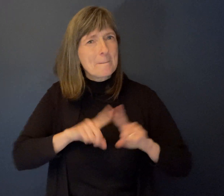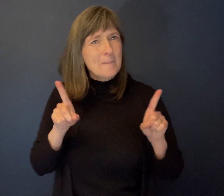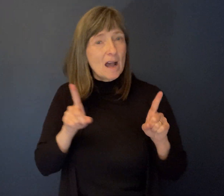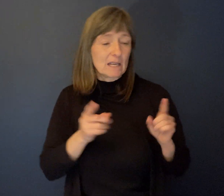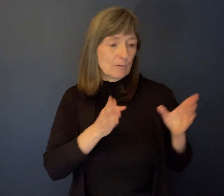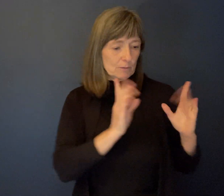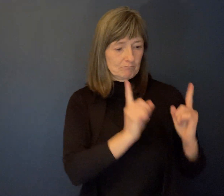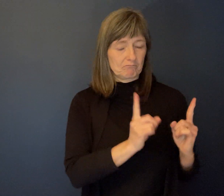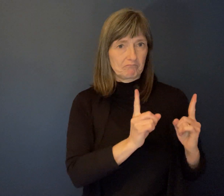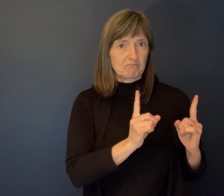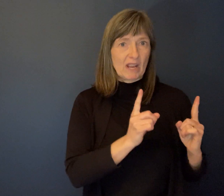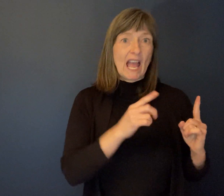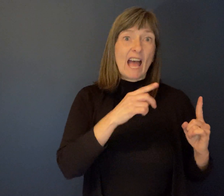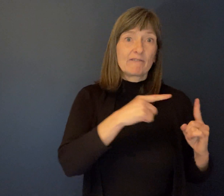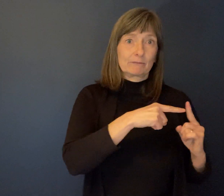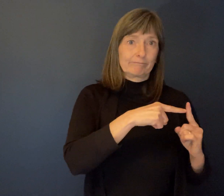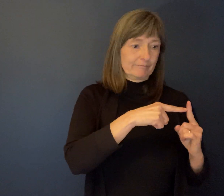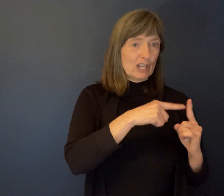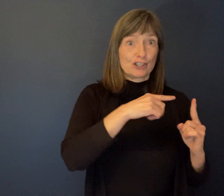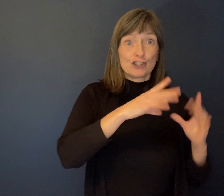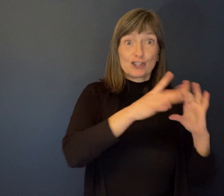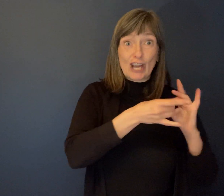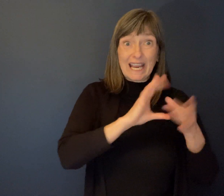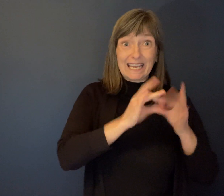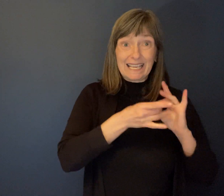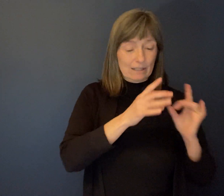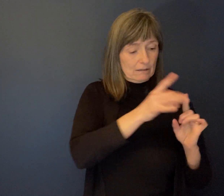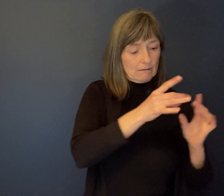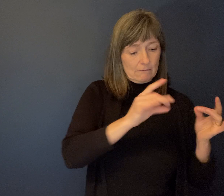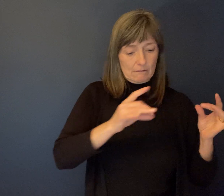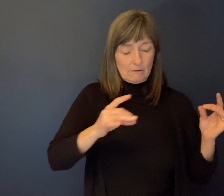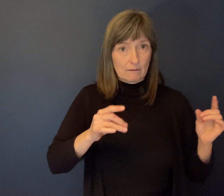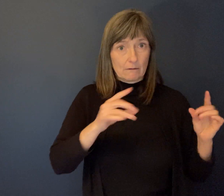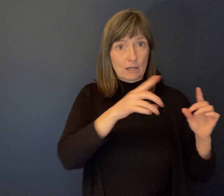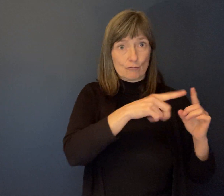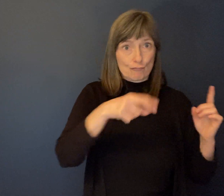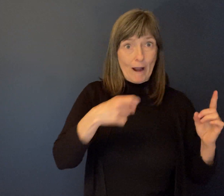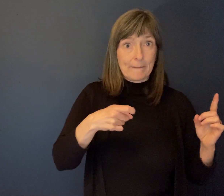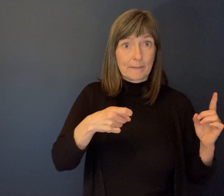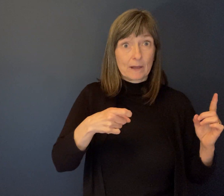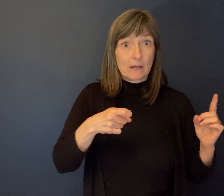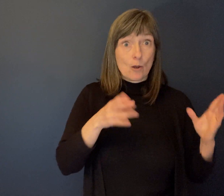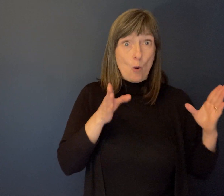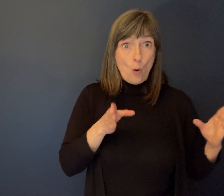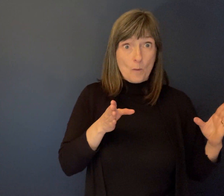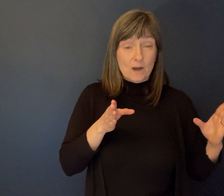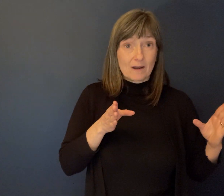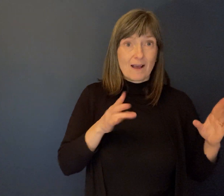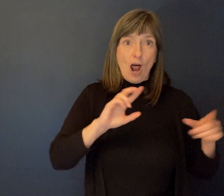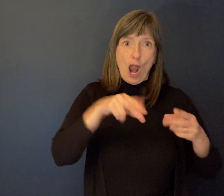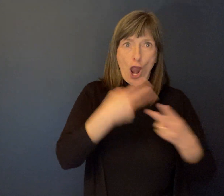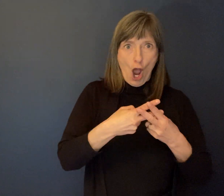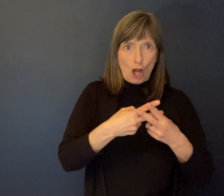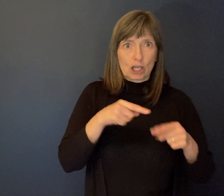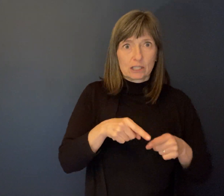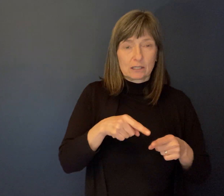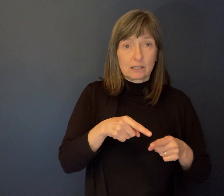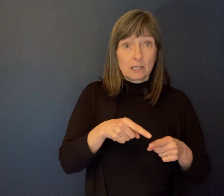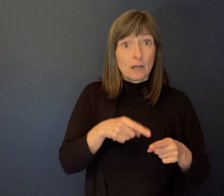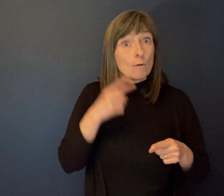So in order to go into the store, you have to get somebody who's going in to let the employees know that there's somebody out there wanting to